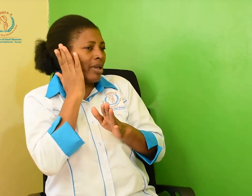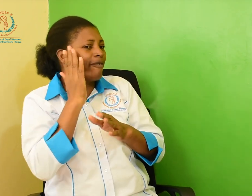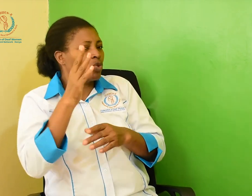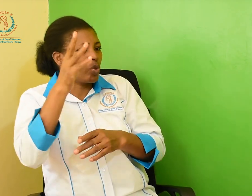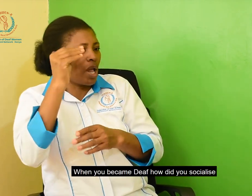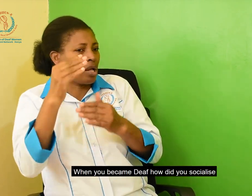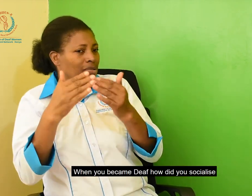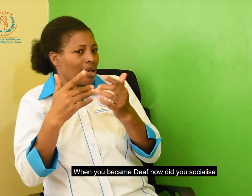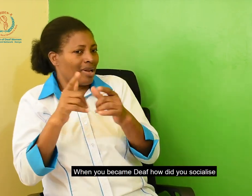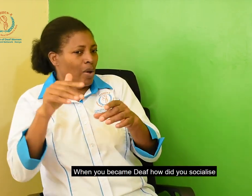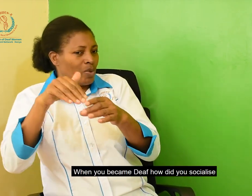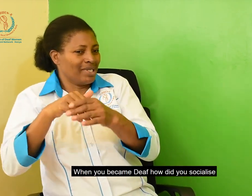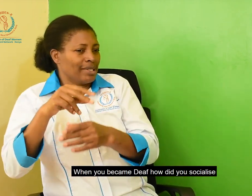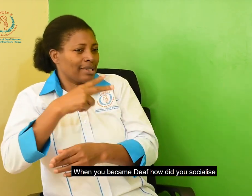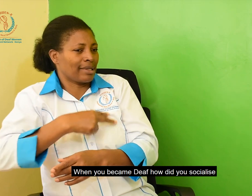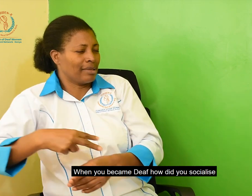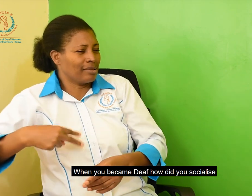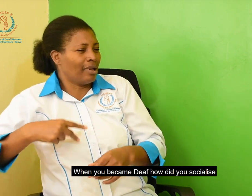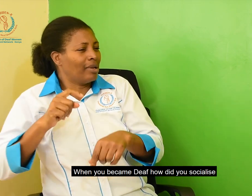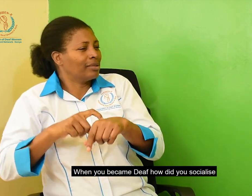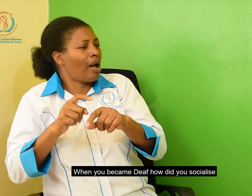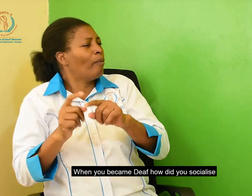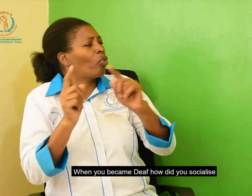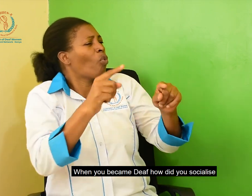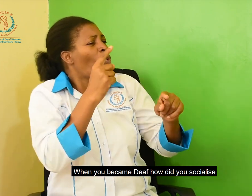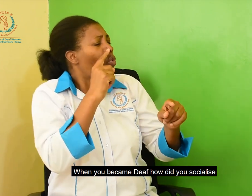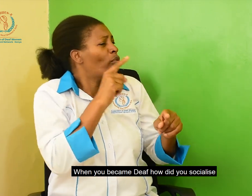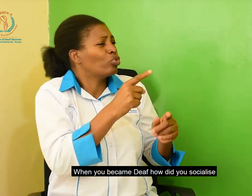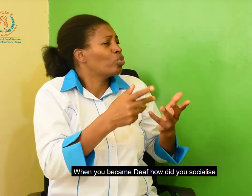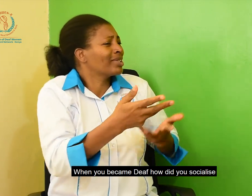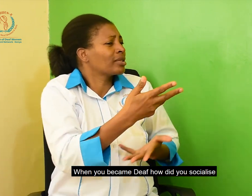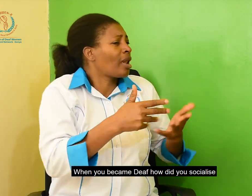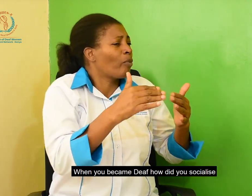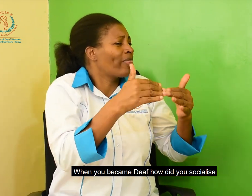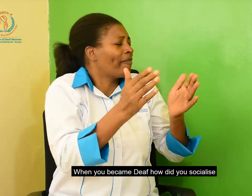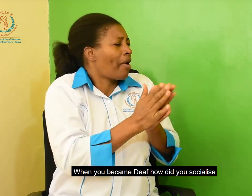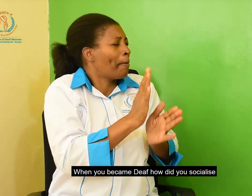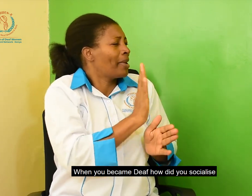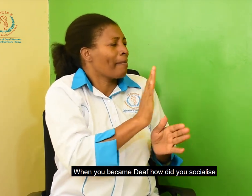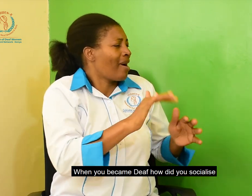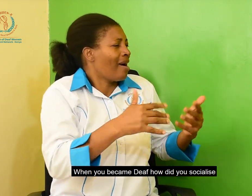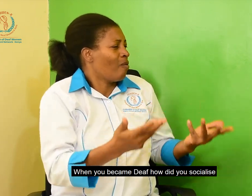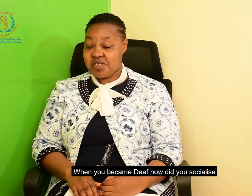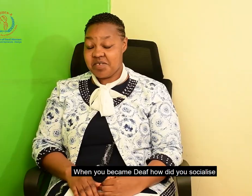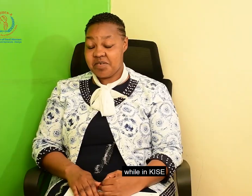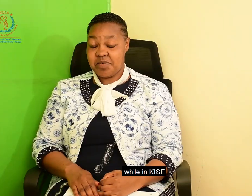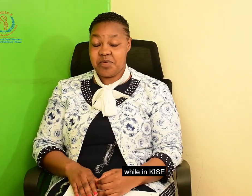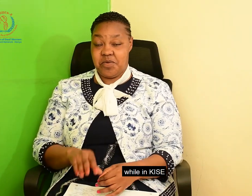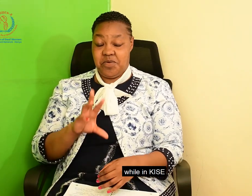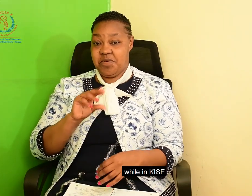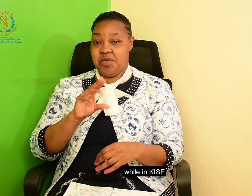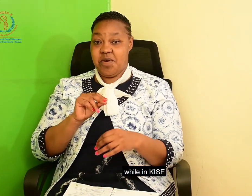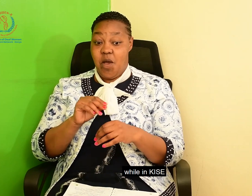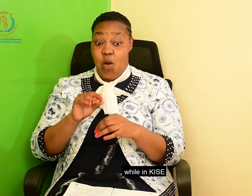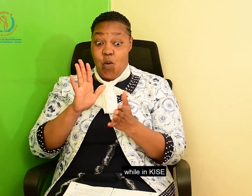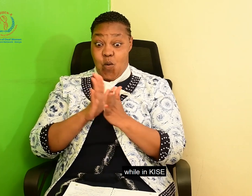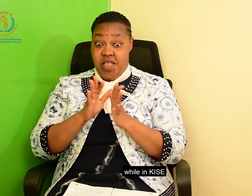Then, you became deaf. How was the experience? How did you socialize with people during the time you were in Kise?